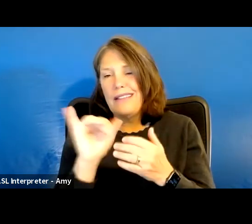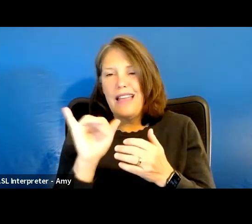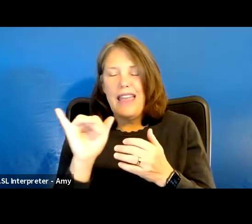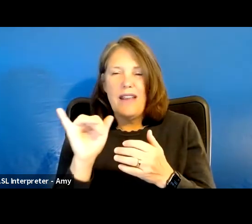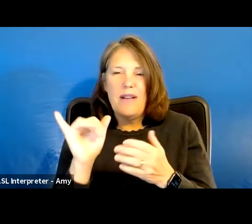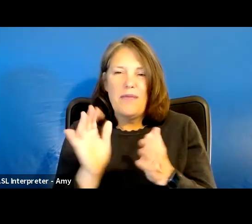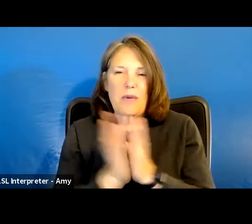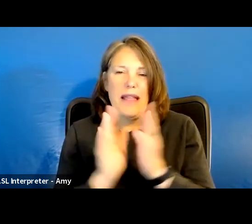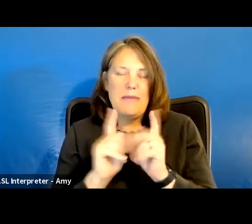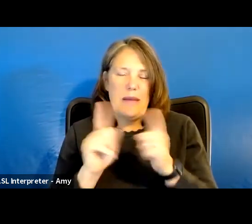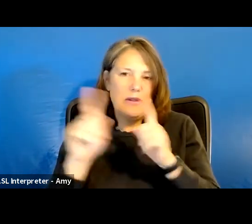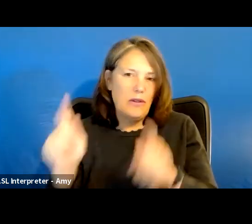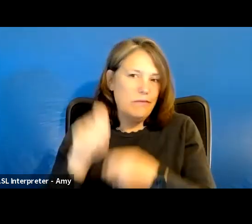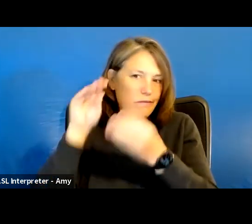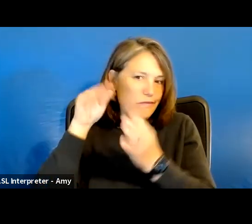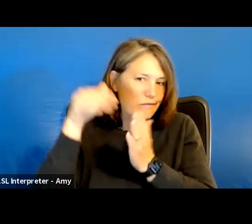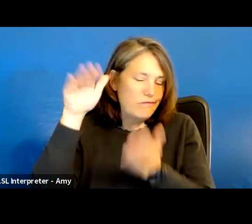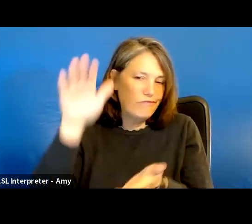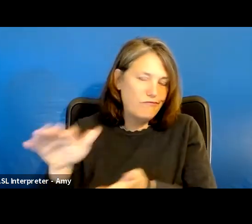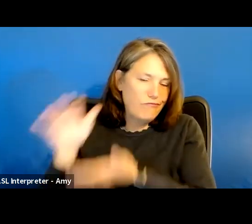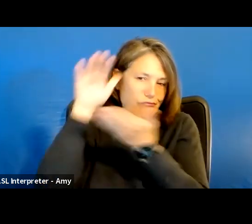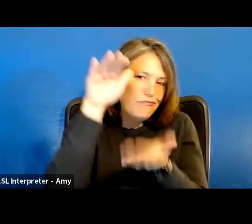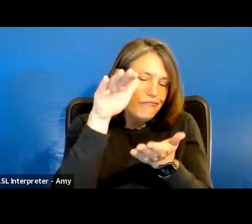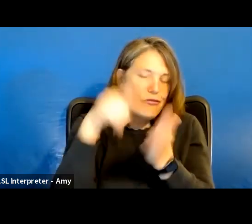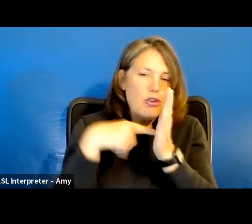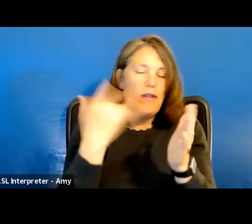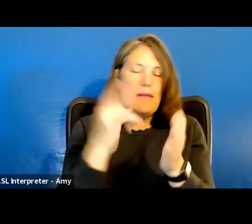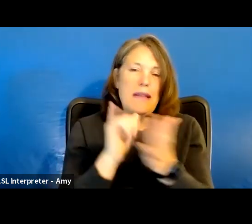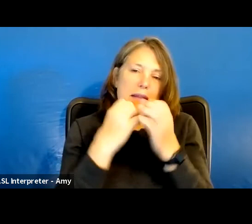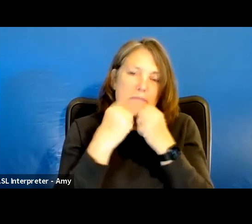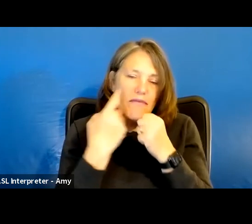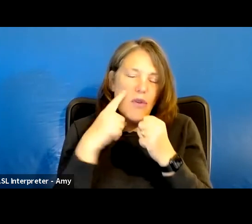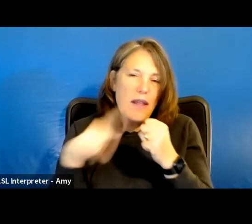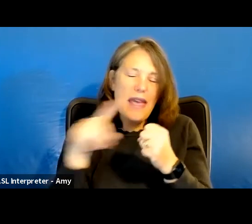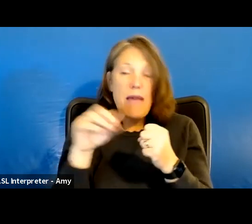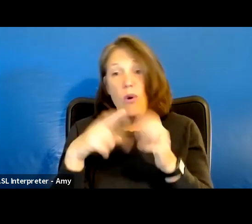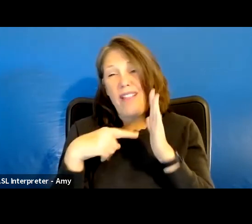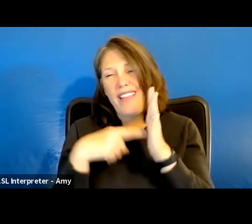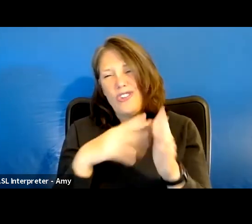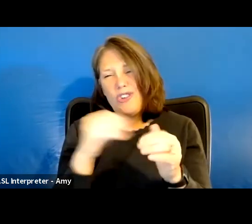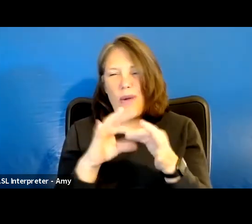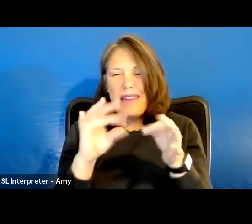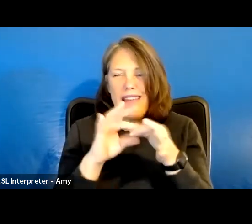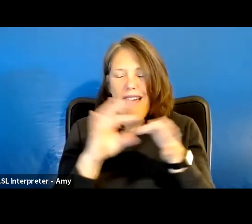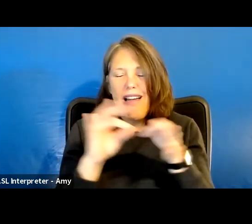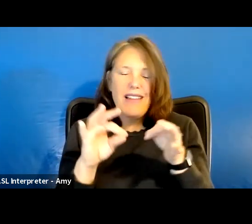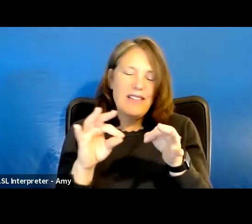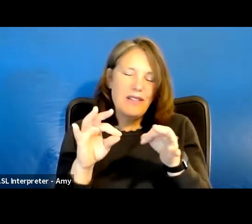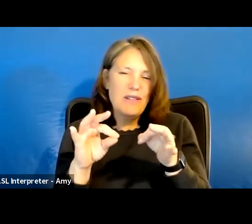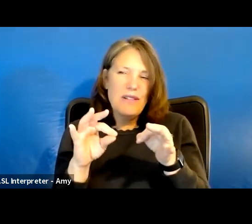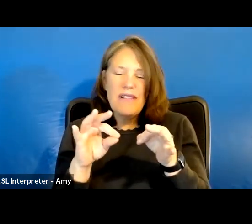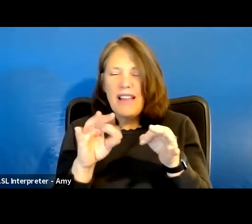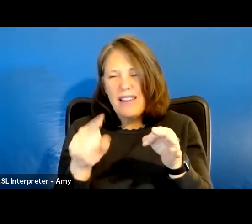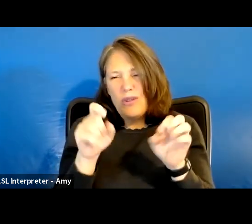something that's meaningful for them, or maybe bring something. It's kind of a show and tell to sort to get to know people more.